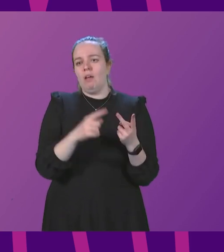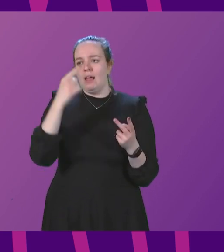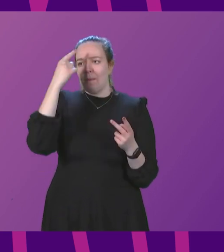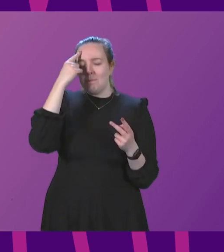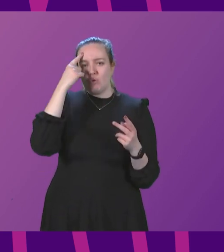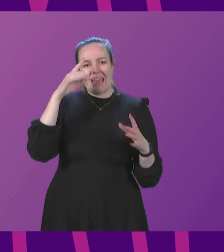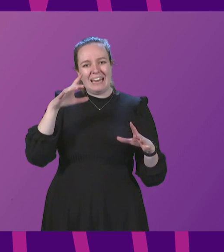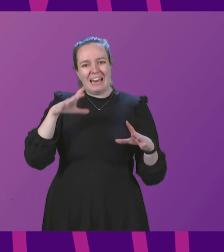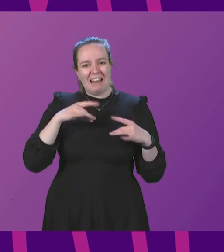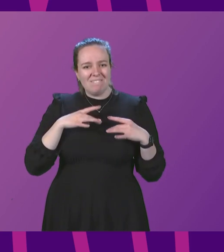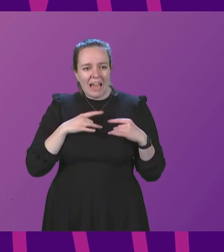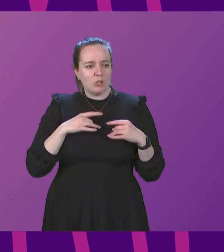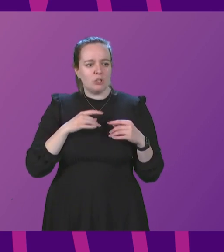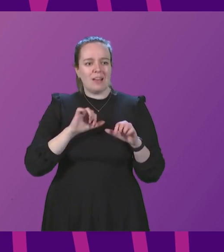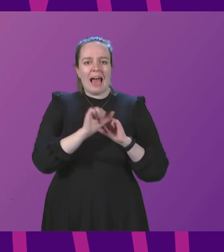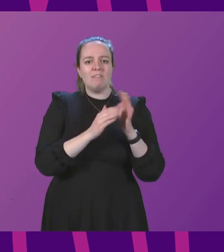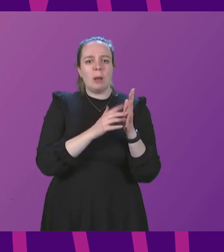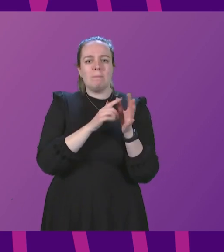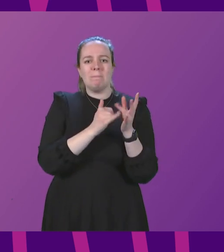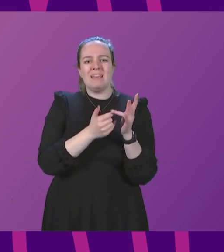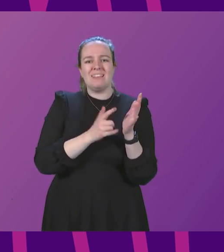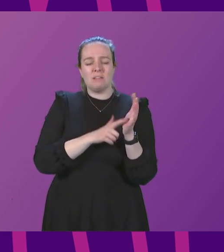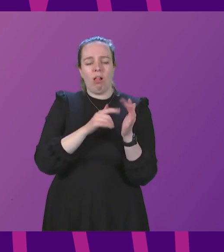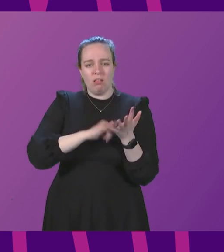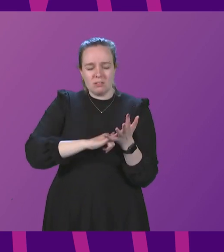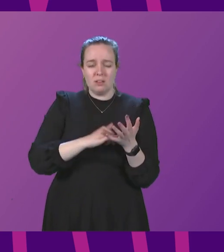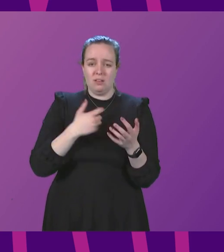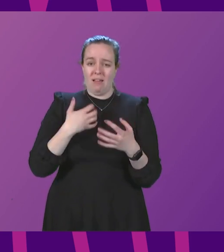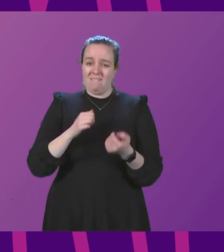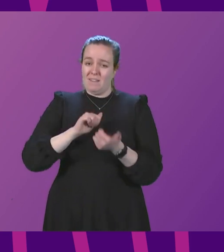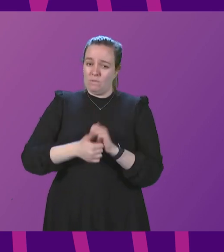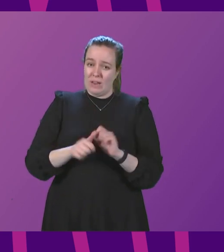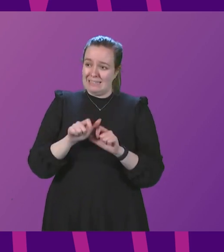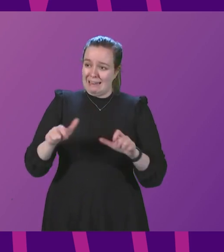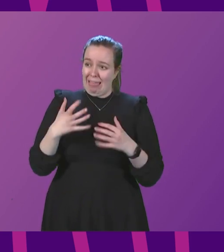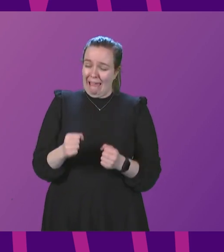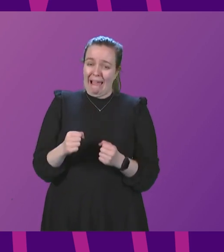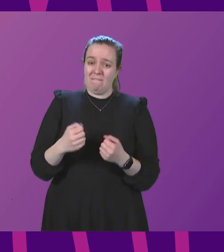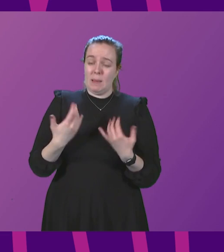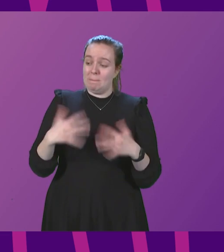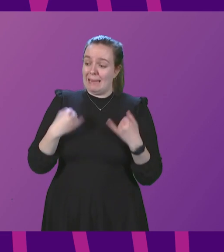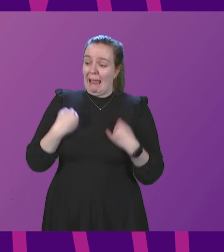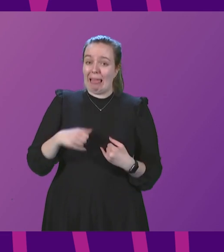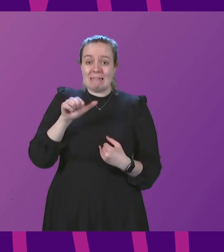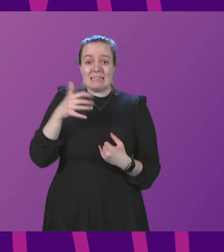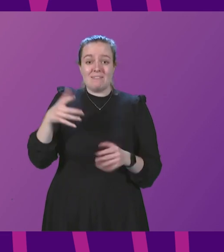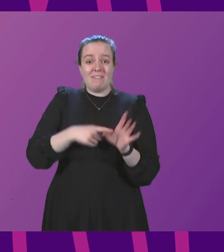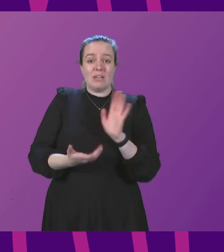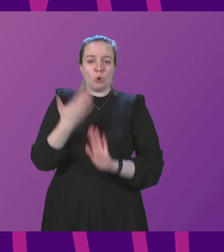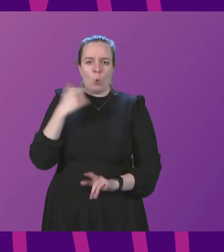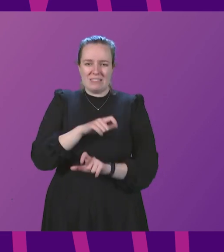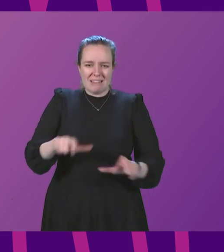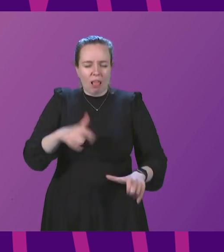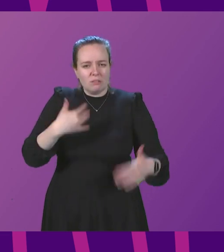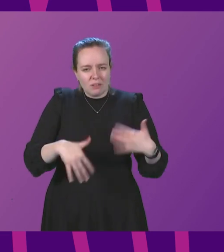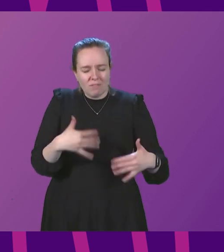I have a friend still suffering from post-polar syndrome some 65 years after illness given this does the FM share my